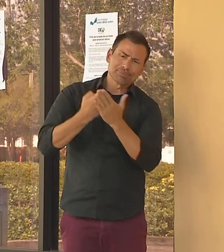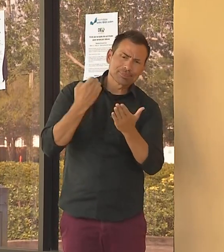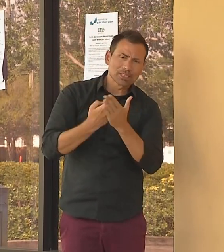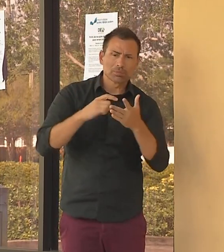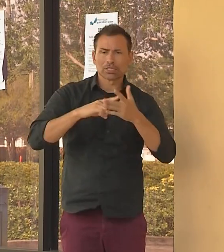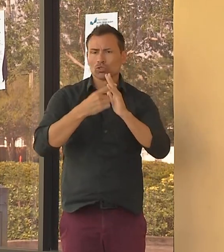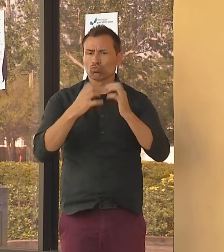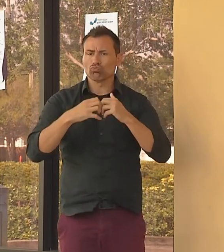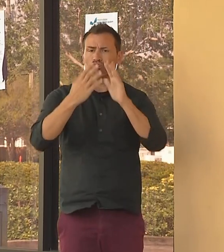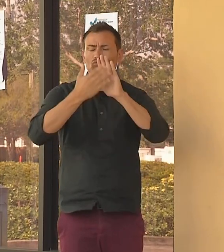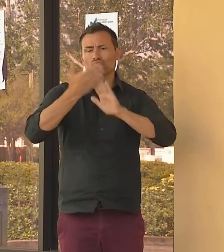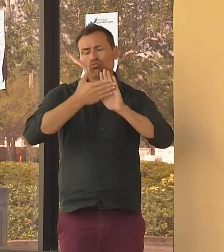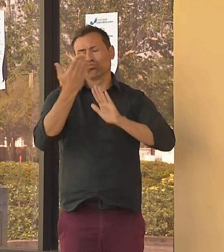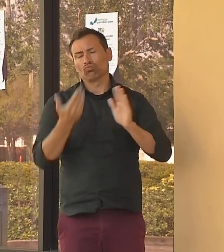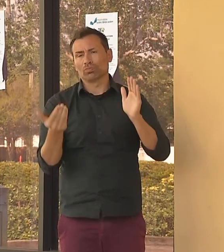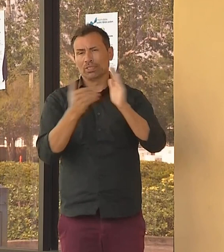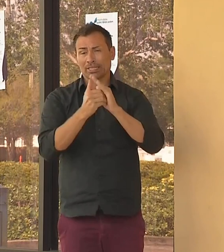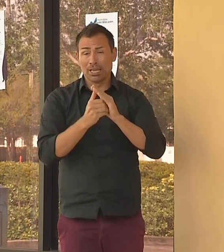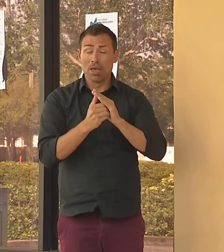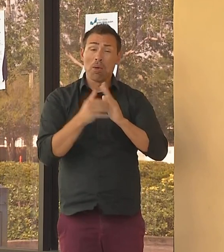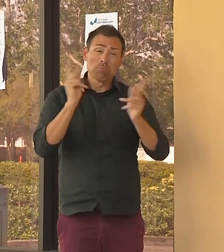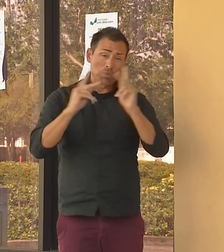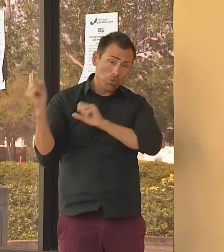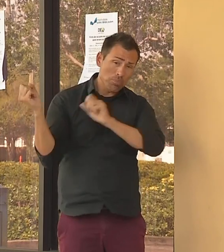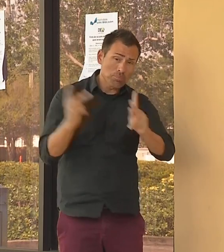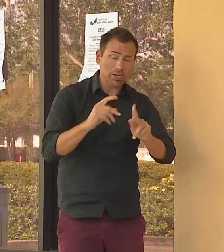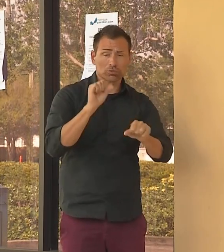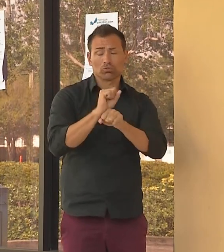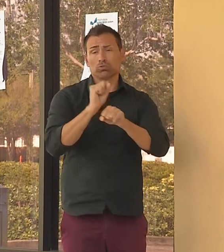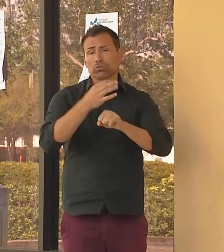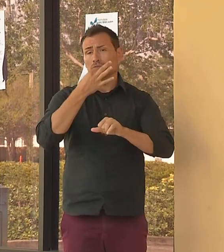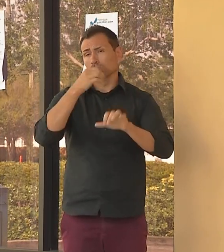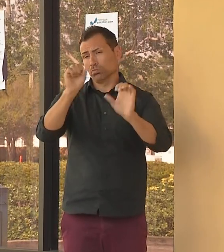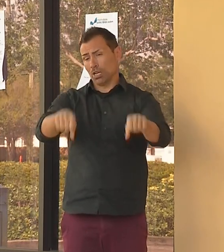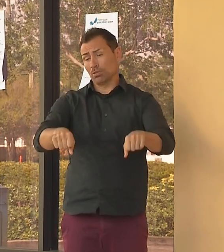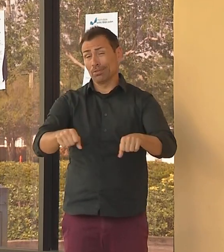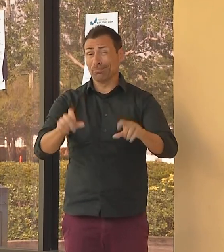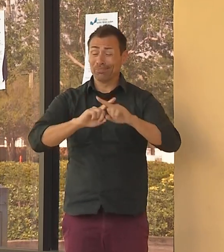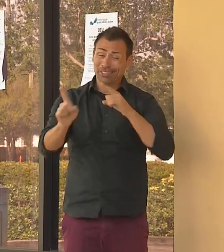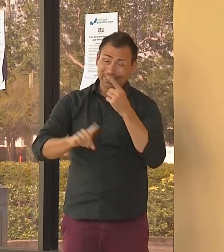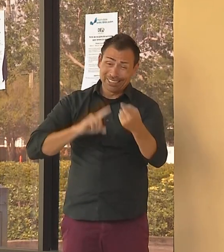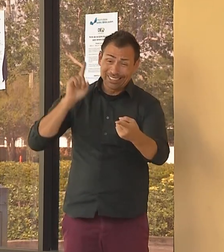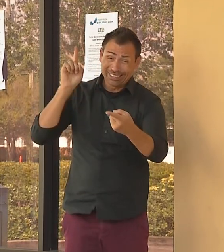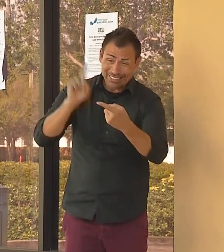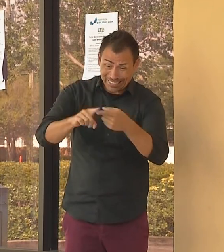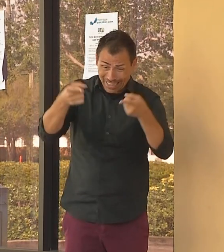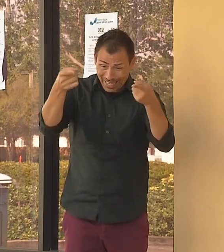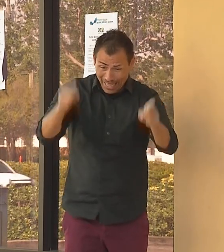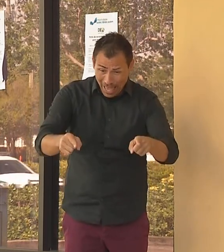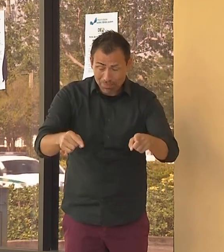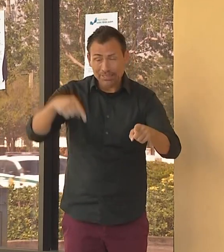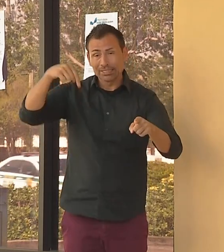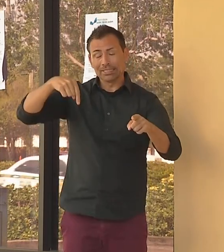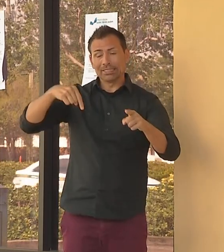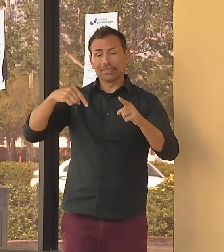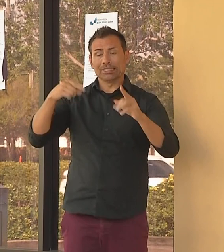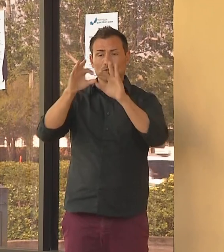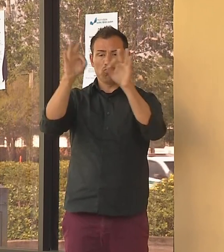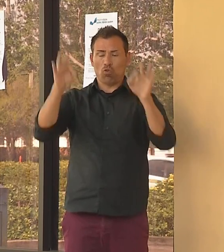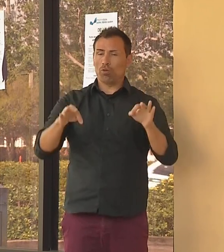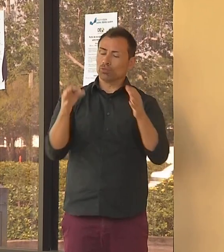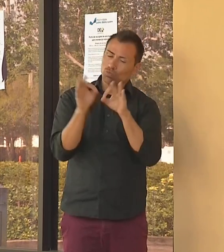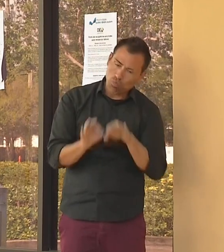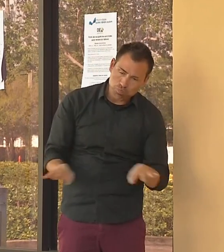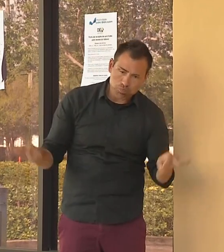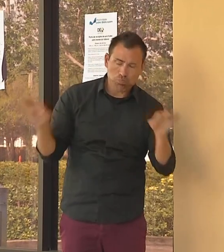as we can, putting people back to work as soon as possible. But until then, these unemployment forms are going to be vital,